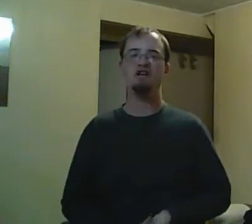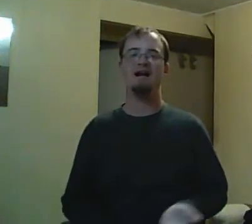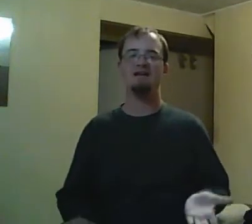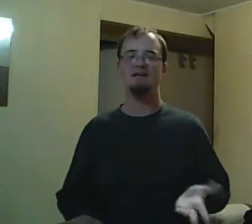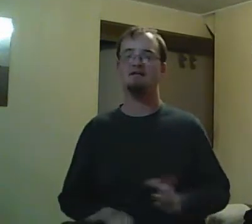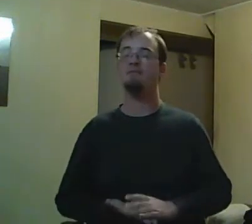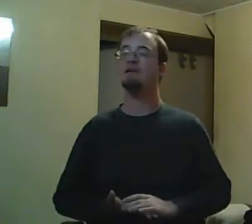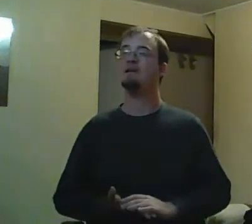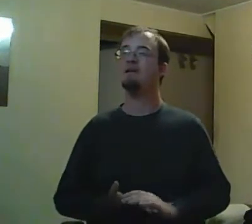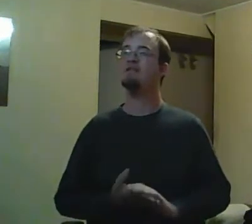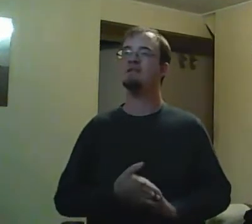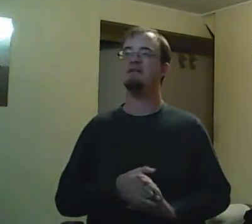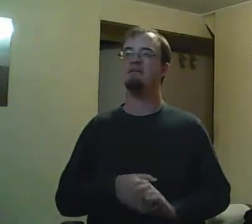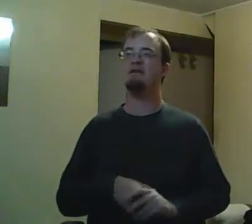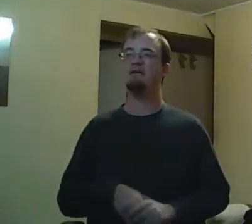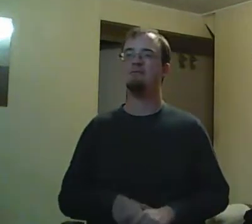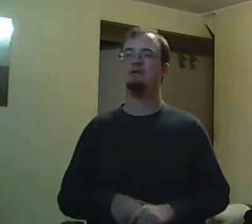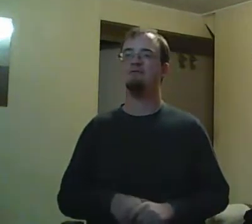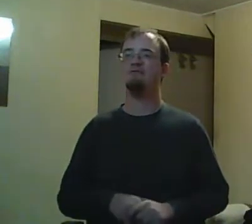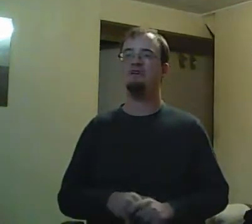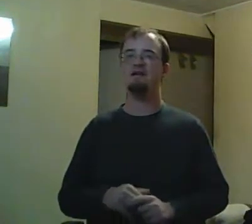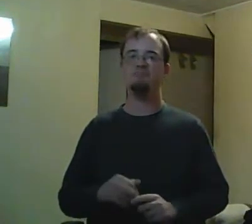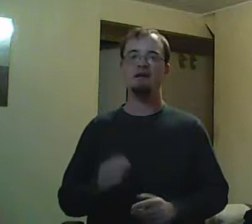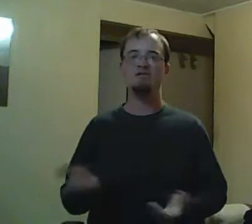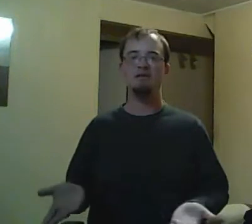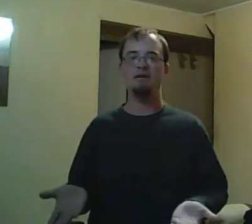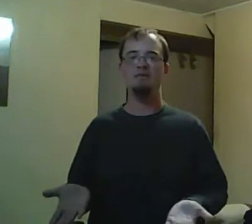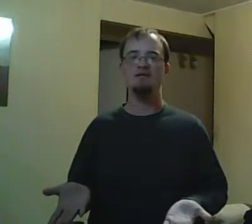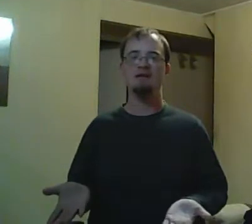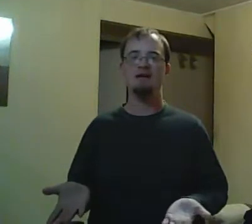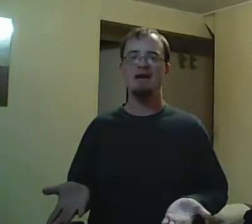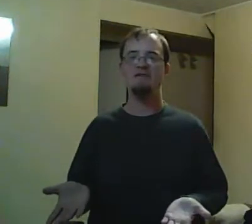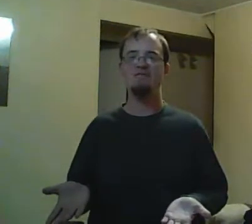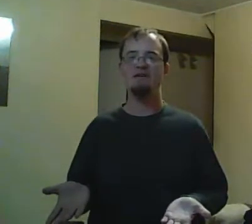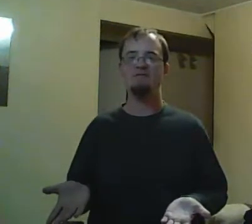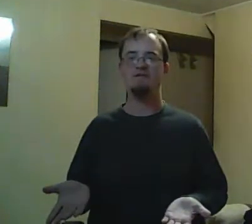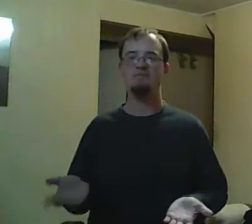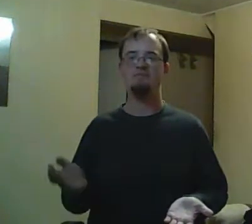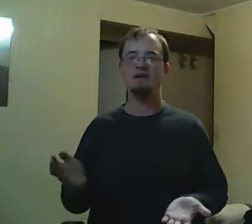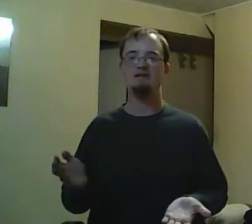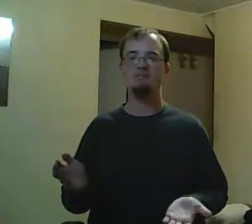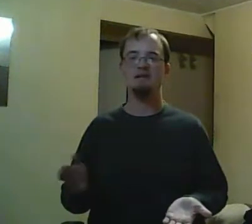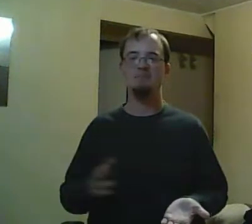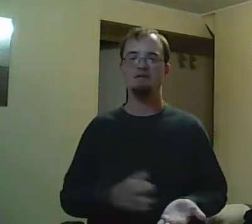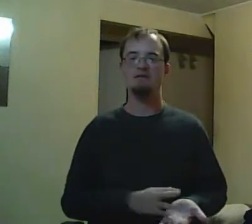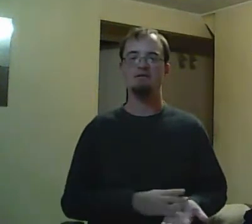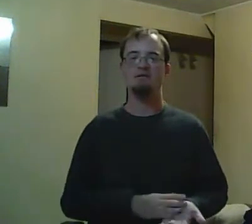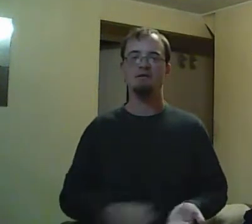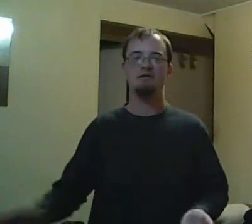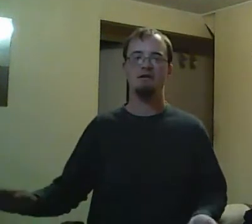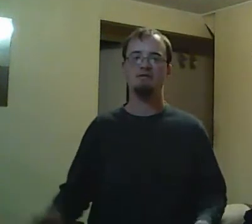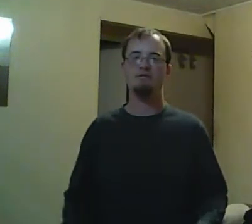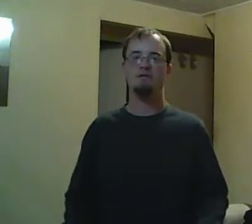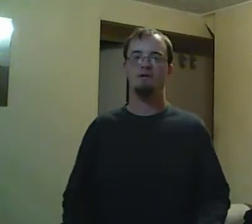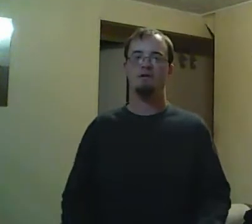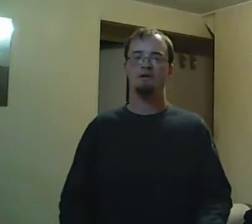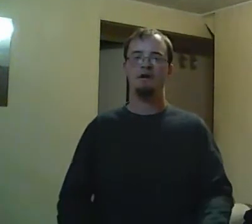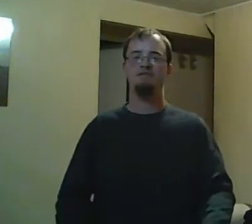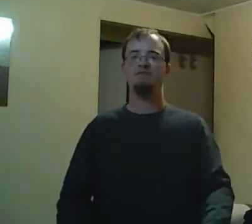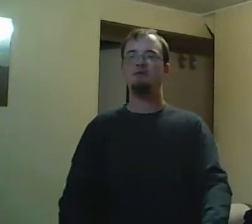there a criminal charge? Even one tiny little misdemeanor charge. Rick probably would never go back to school. The police and or the school board would